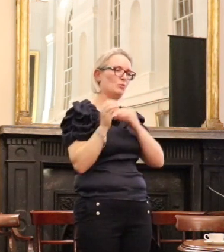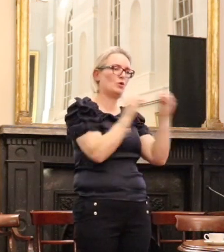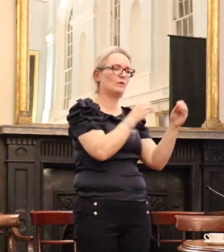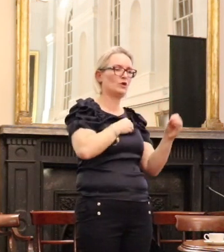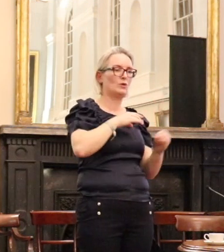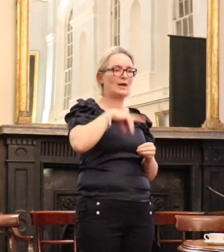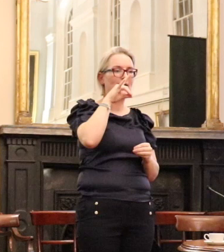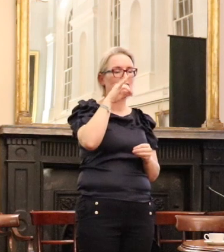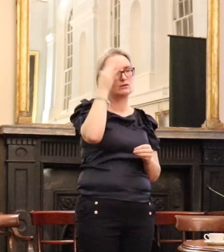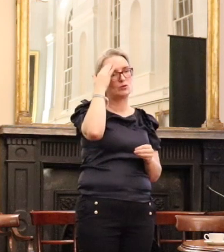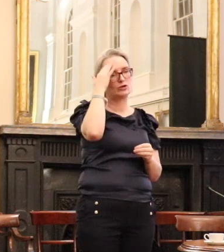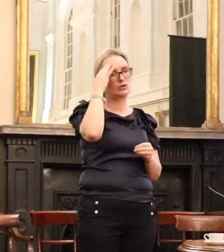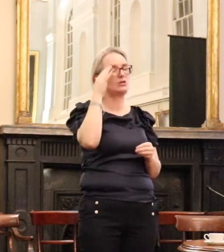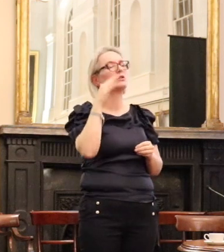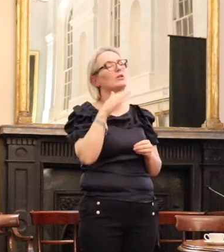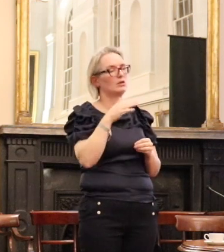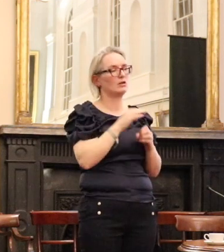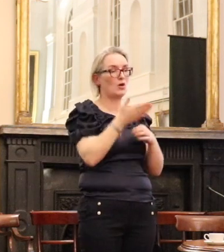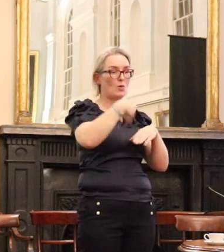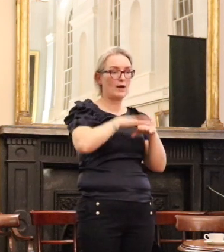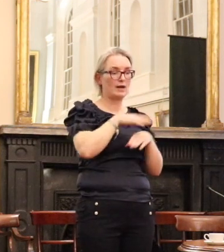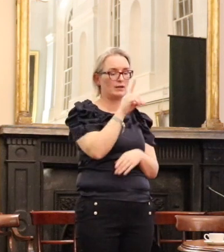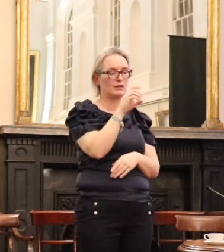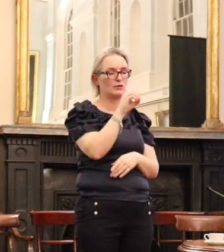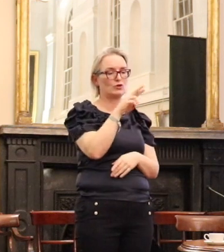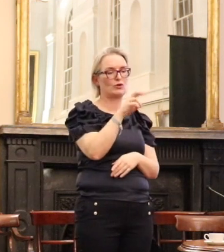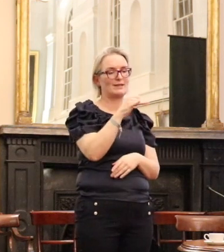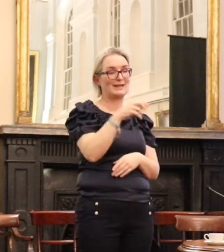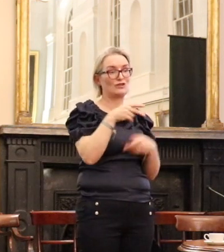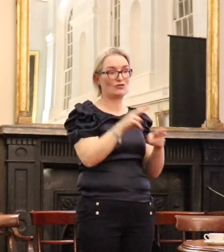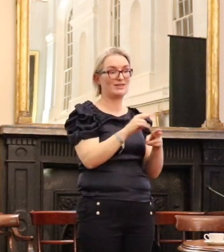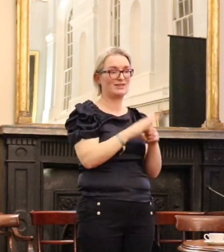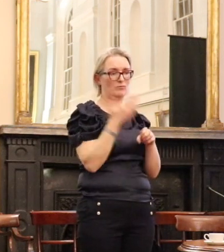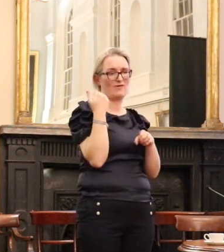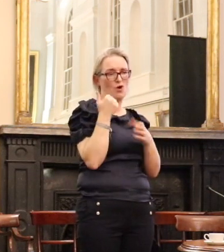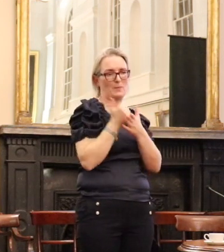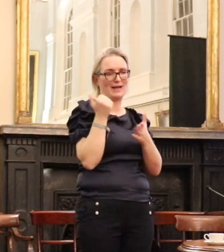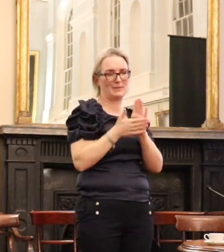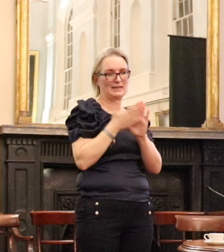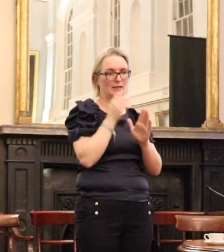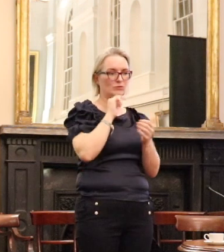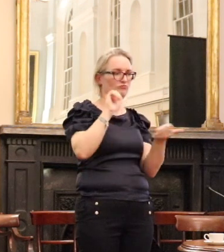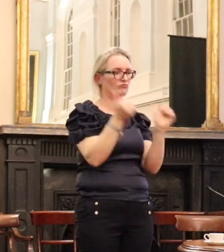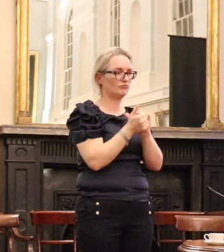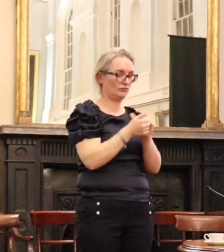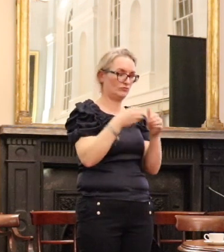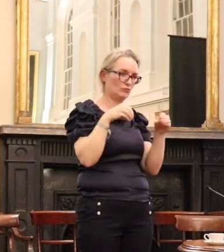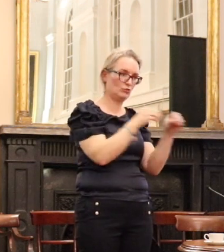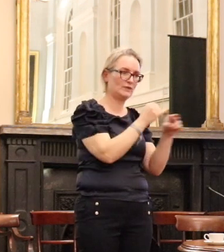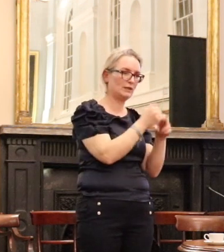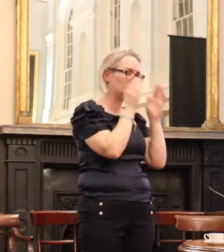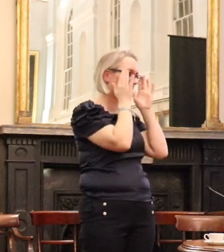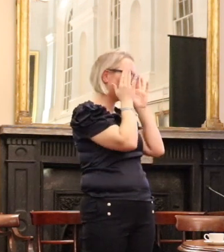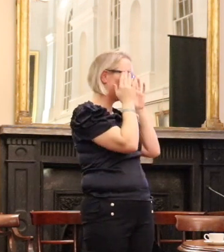is resident in on Dorset so it's a former bank building it's on the it's on the side of the birthplace